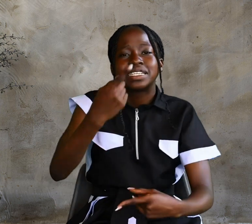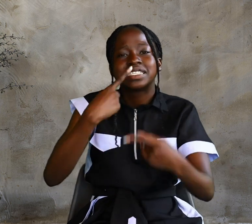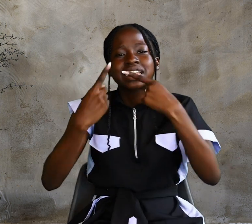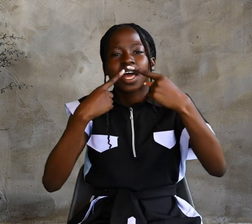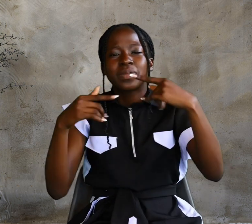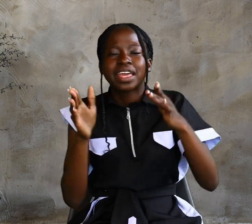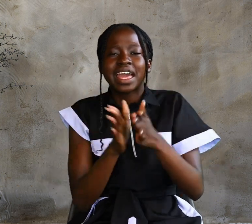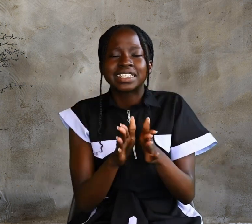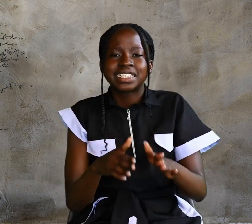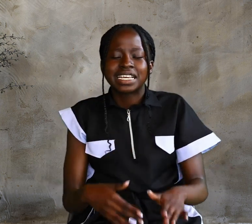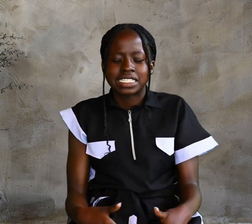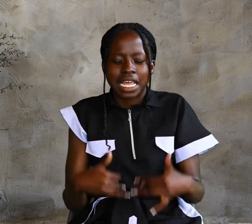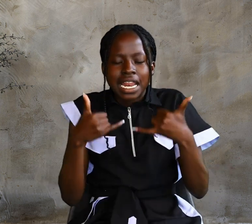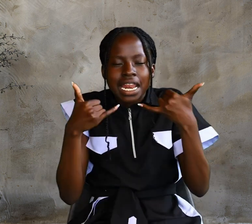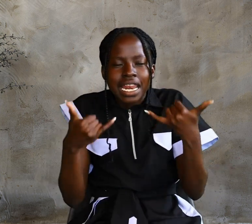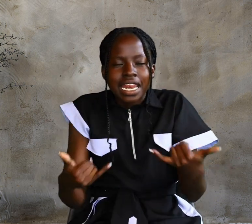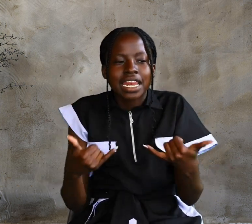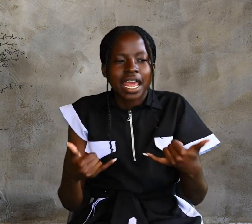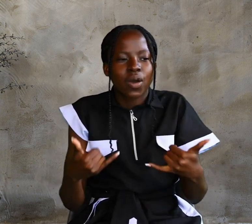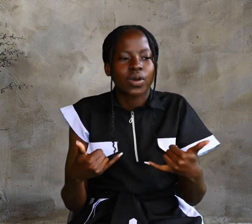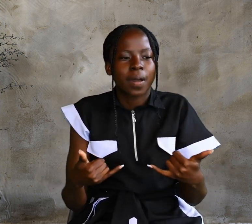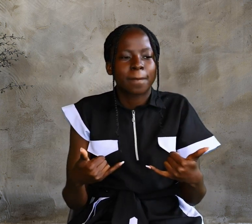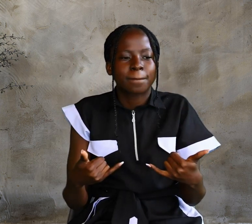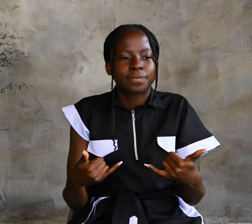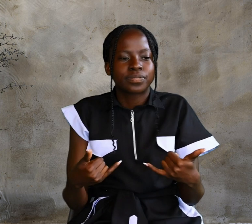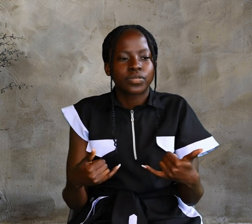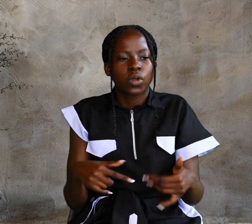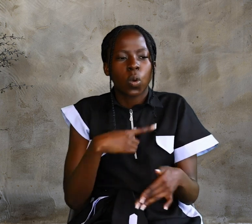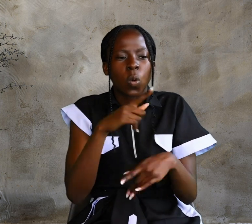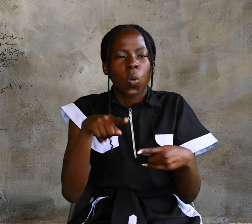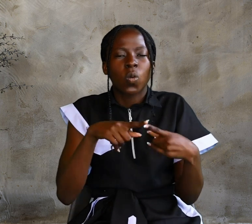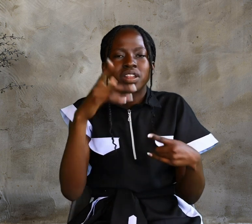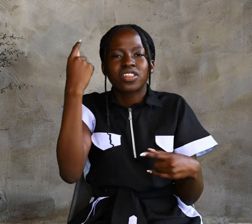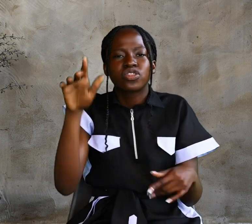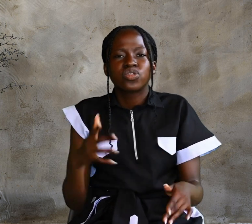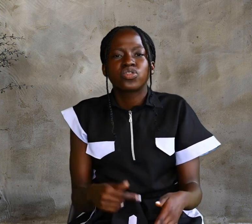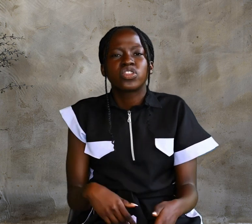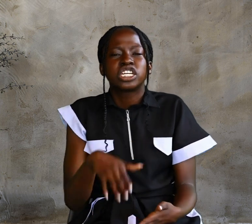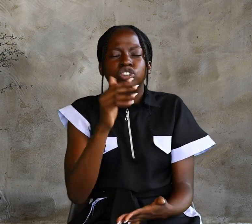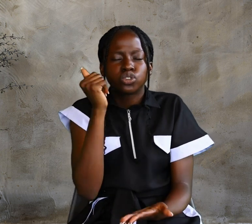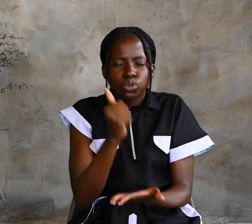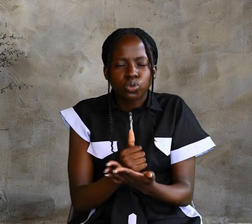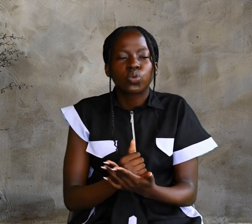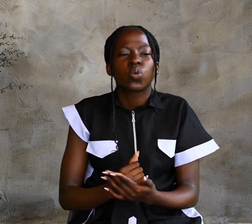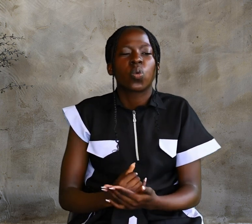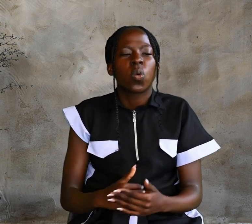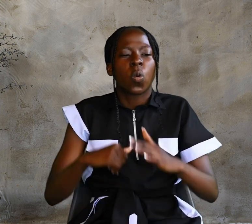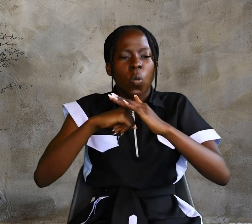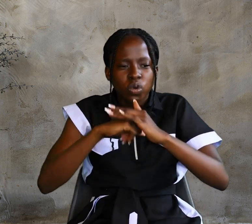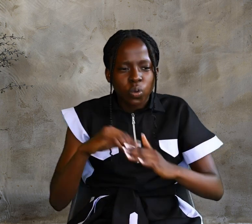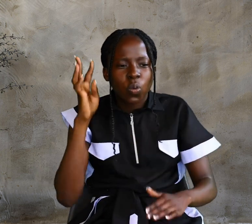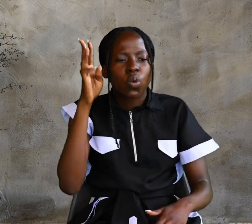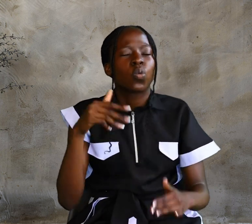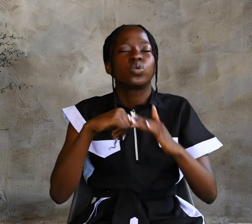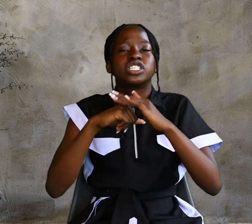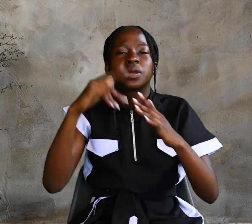a time is coming and has now come when the true worshippers will worship the Father